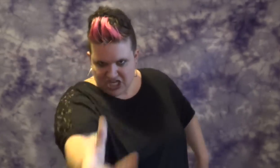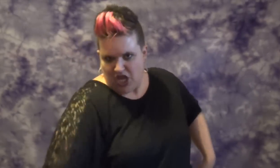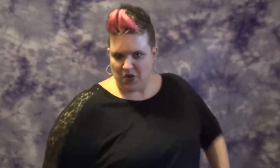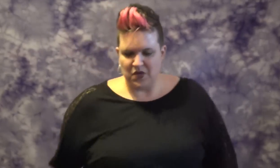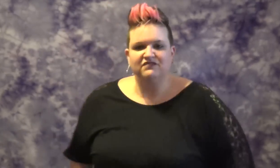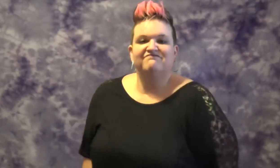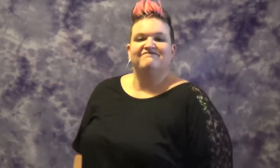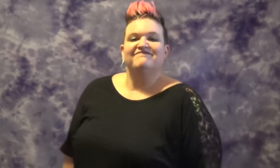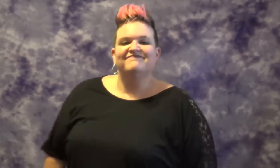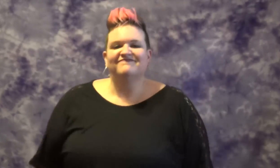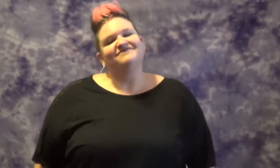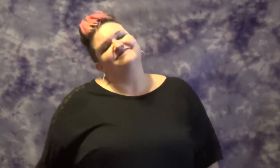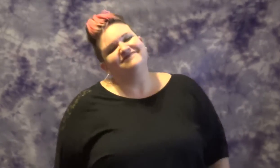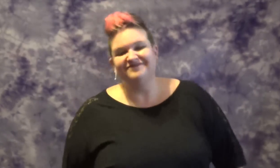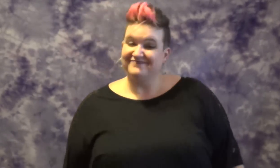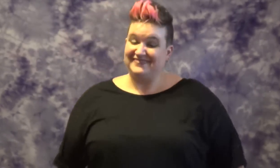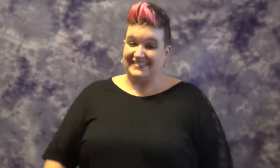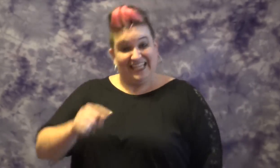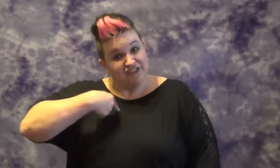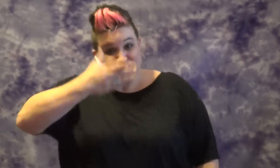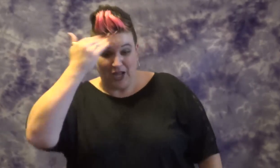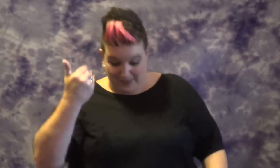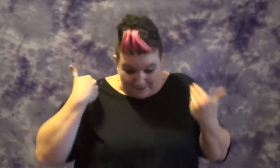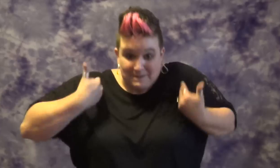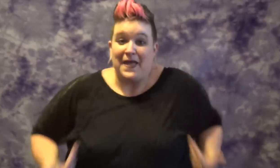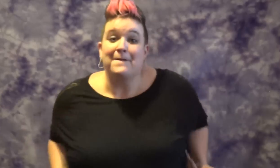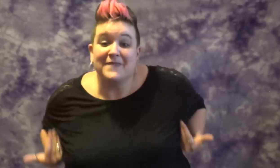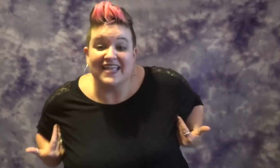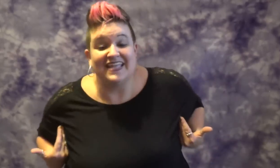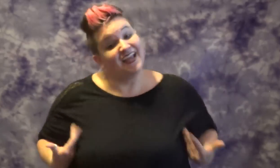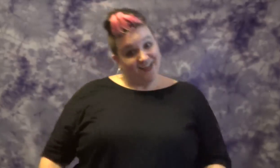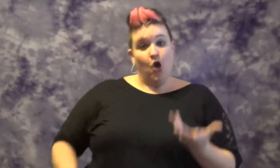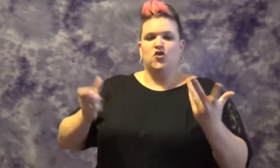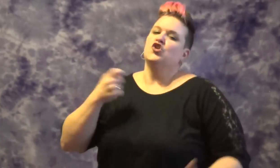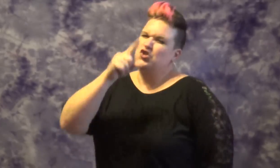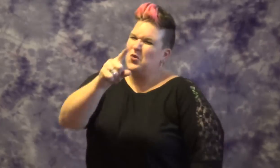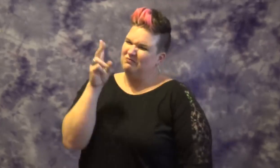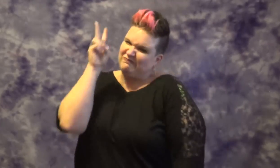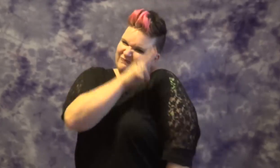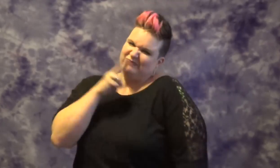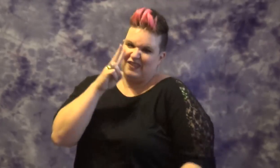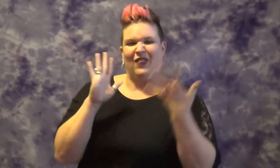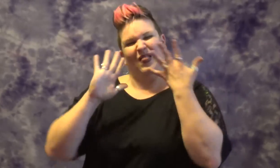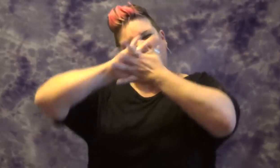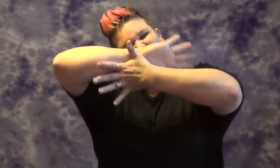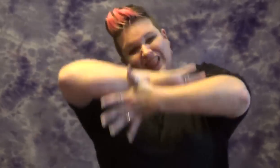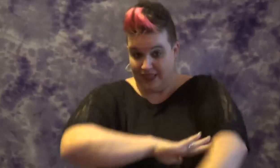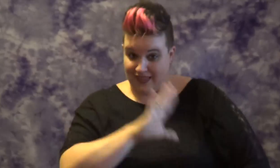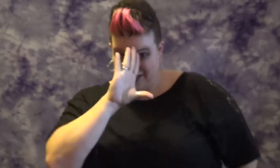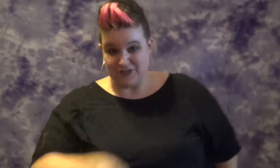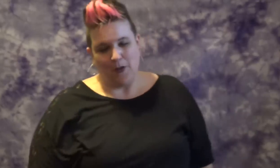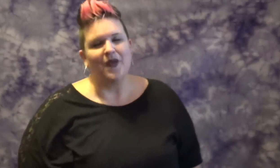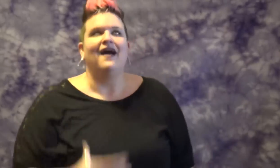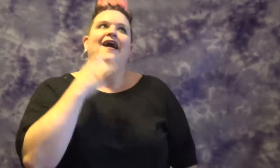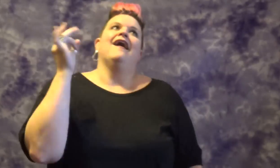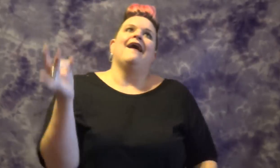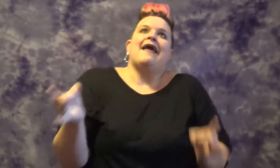Did you forget about me, Mr. Duplicity? I hate to bug you in the middle